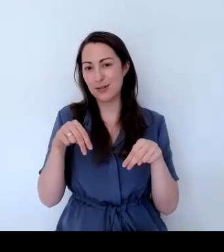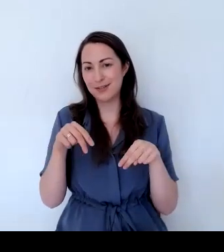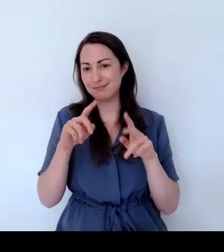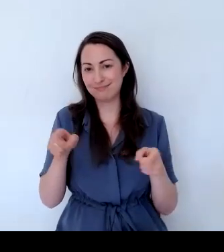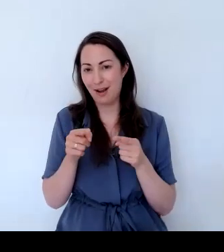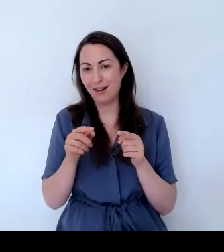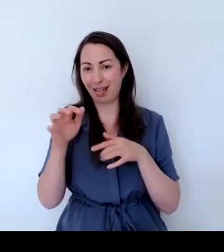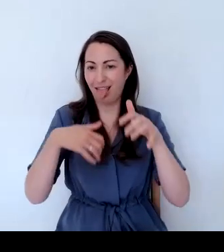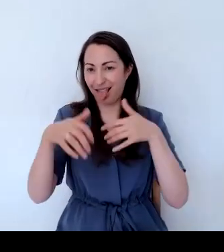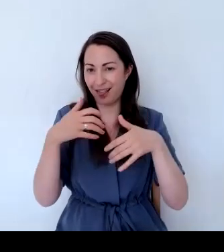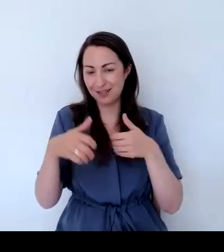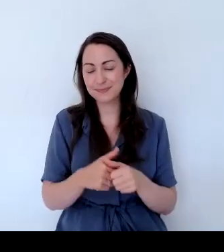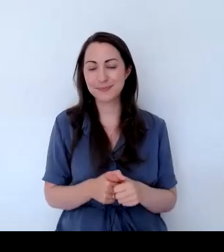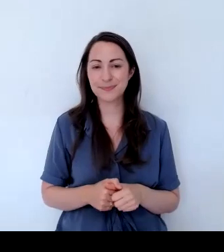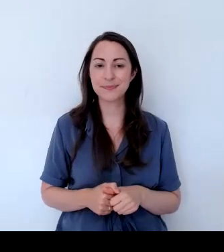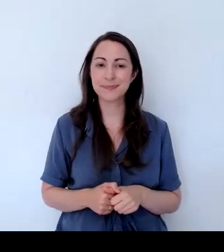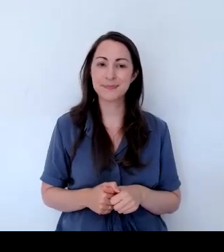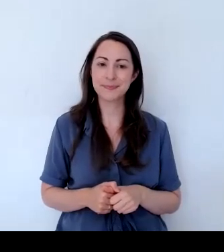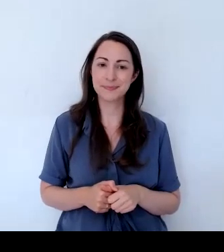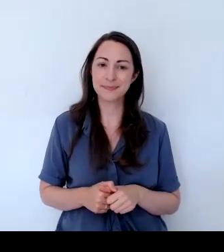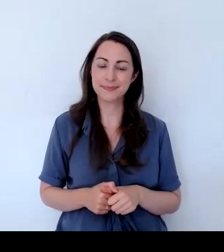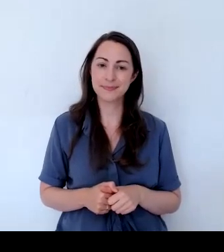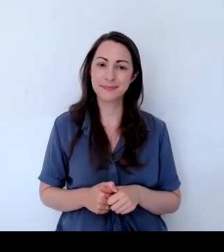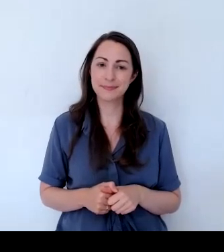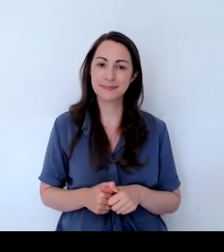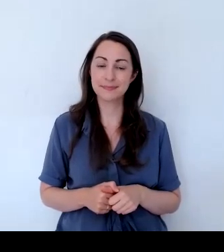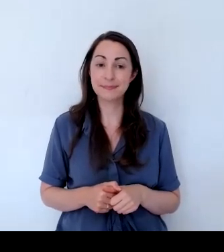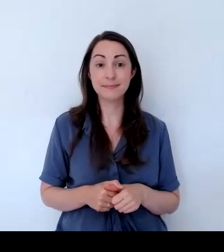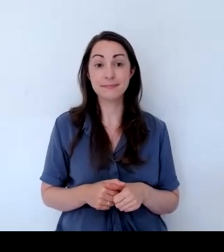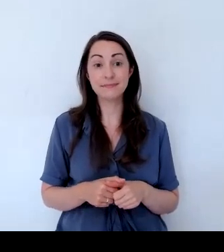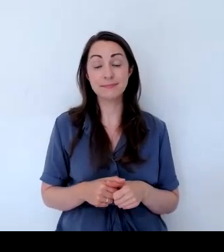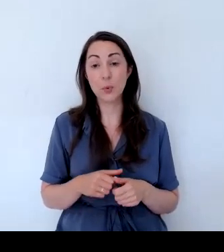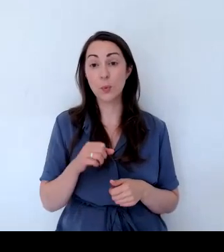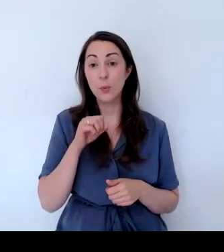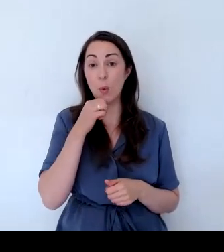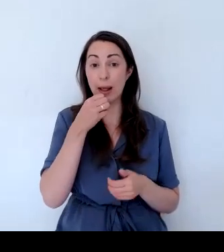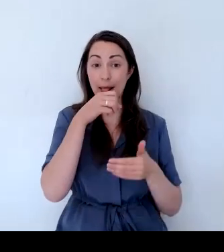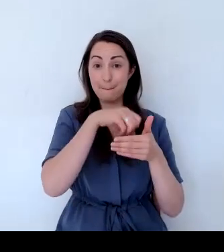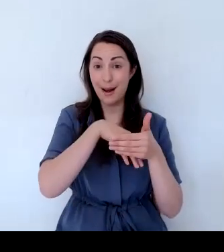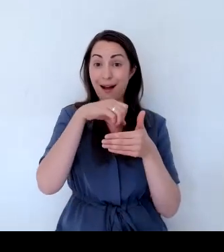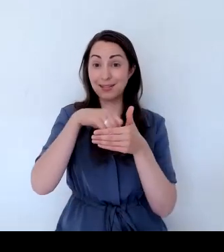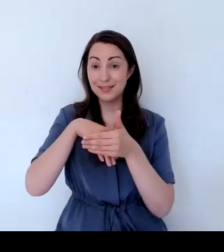So I'm going to actually plant in these perennials in this one.